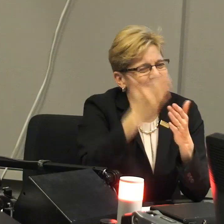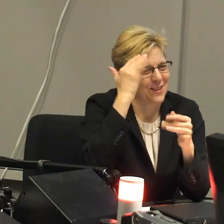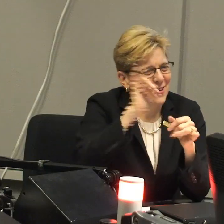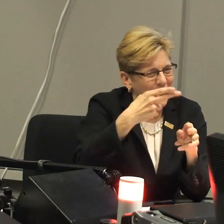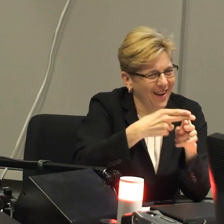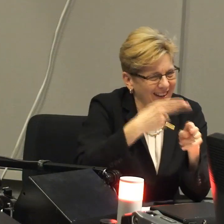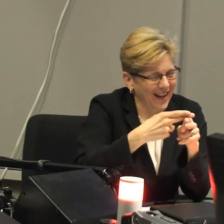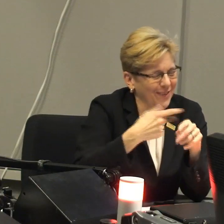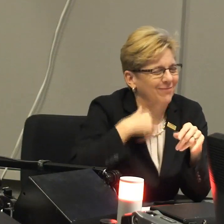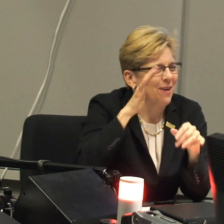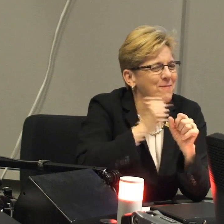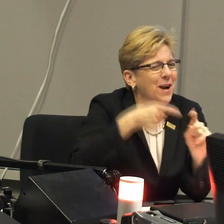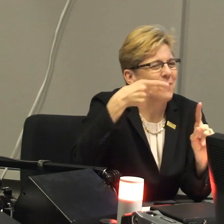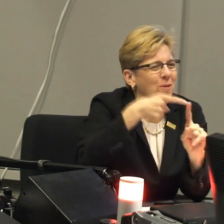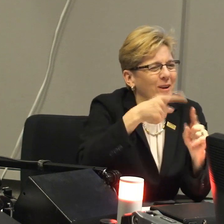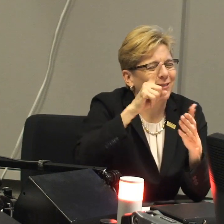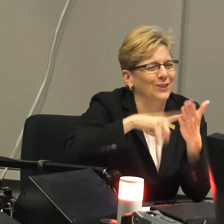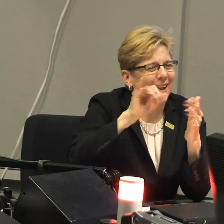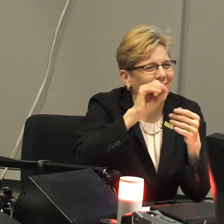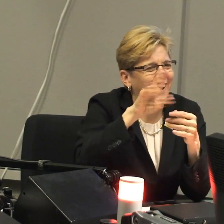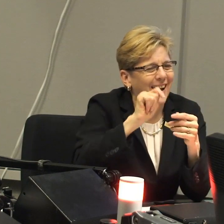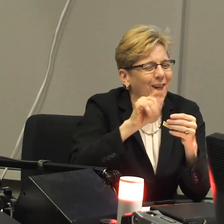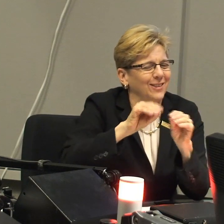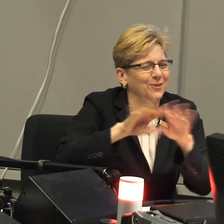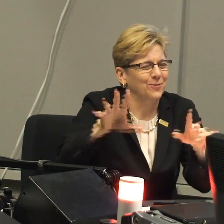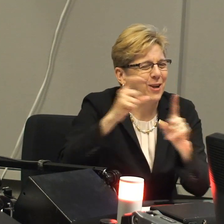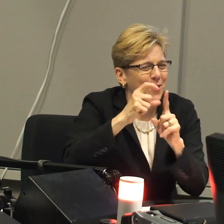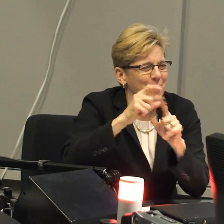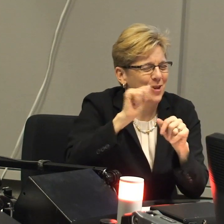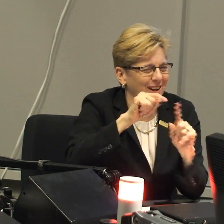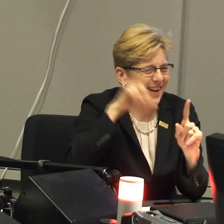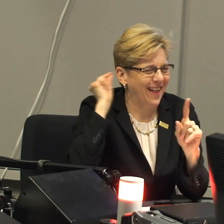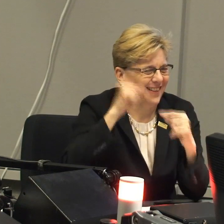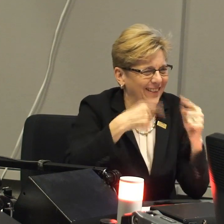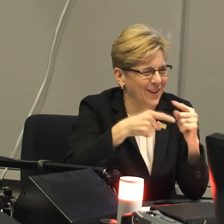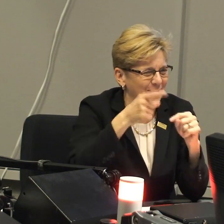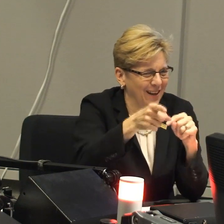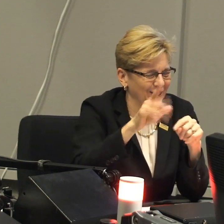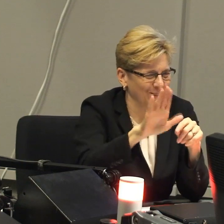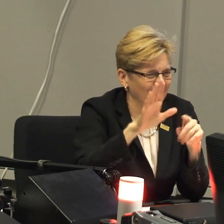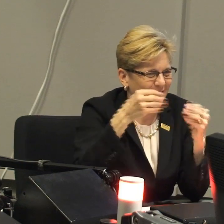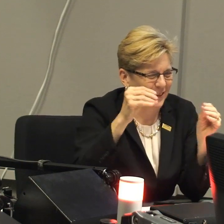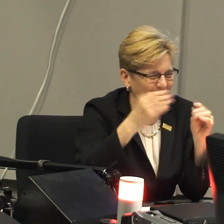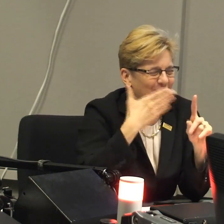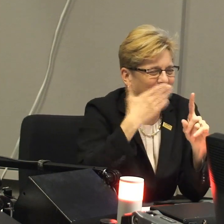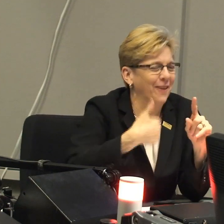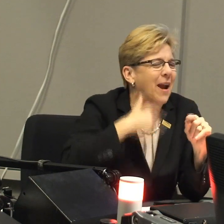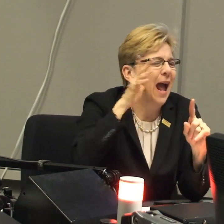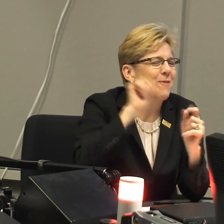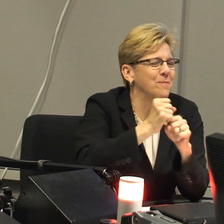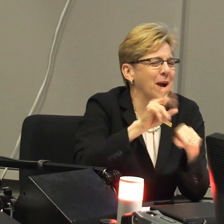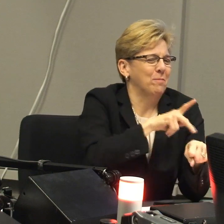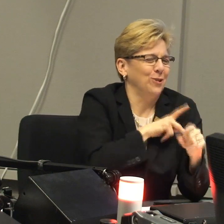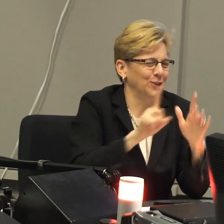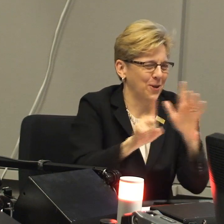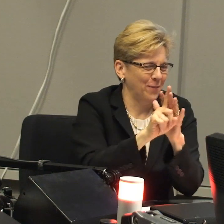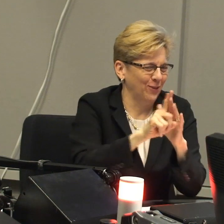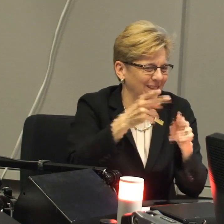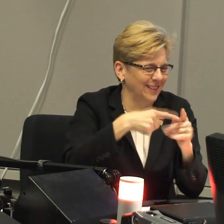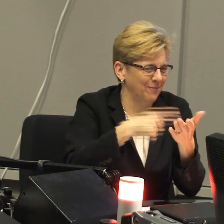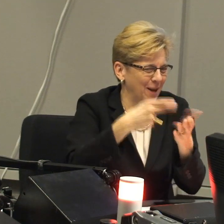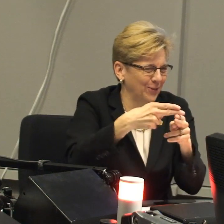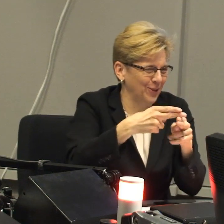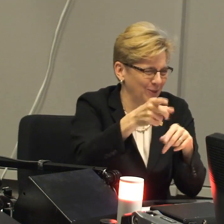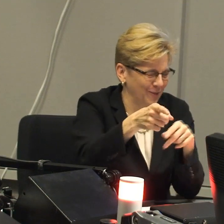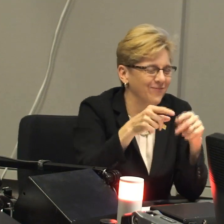great. That's awesome. Very nice to know the name of the store. I'll make it a point to check it out and spread the word to Gallaudet all about your store. So, thanks for that.